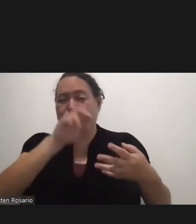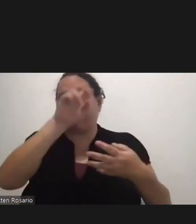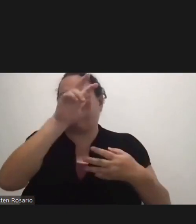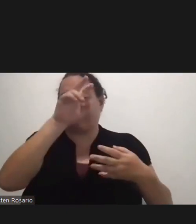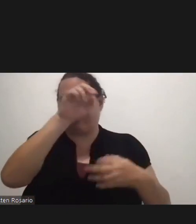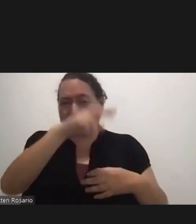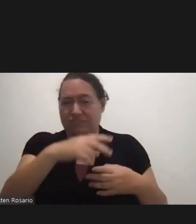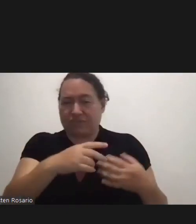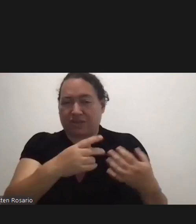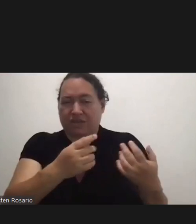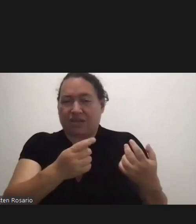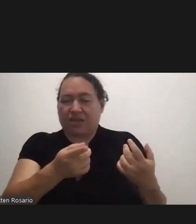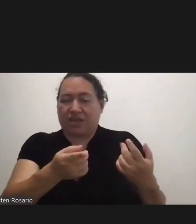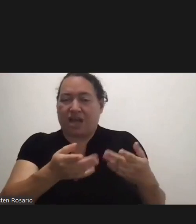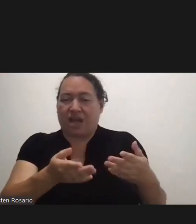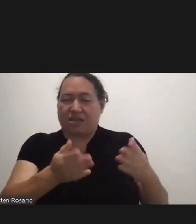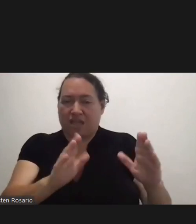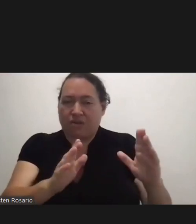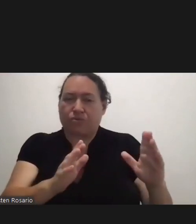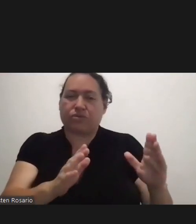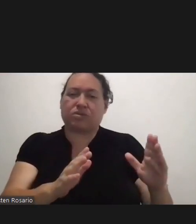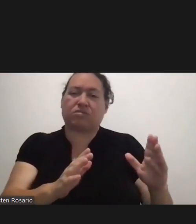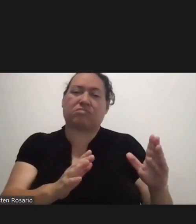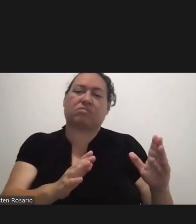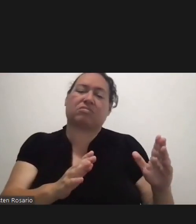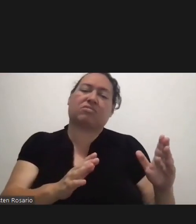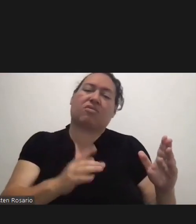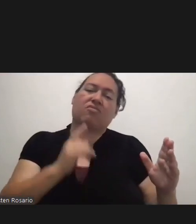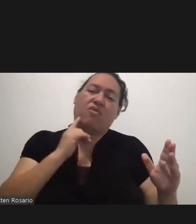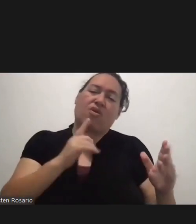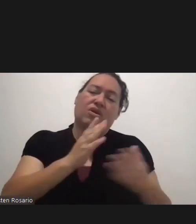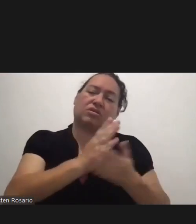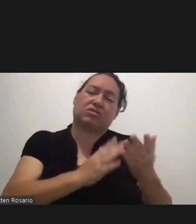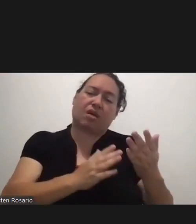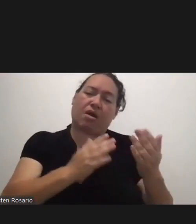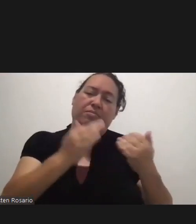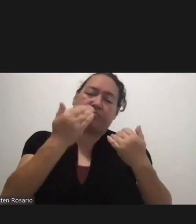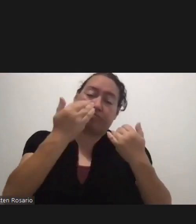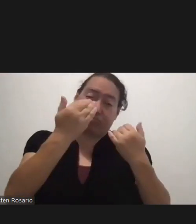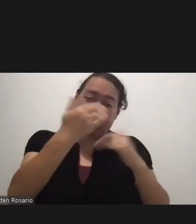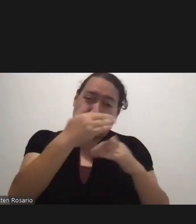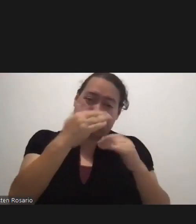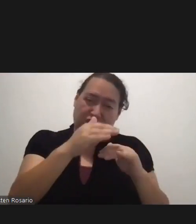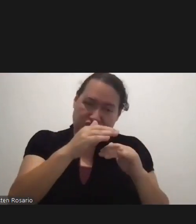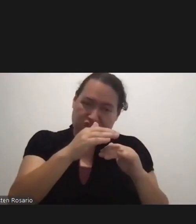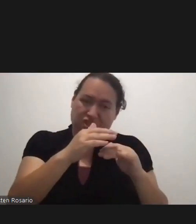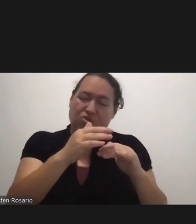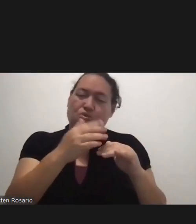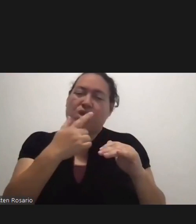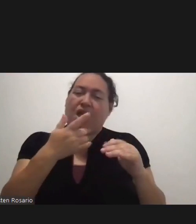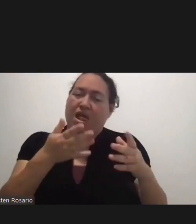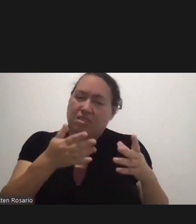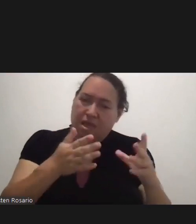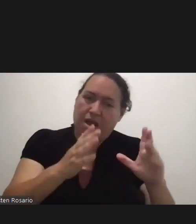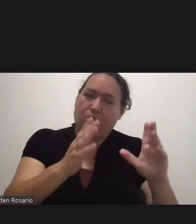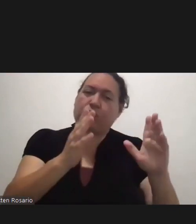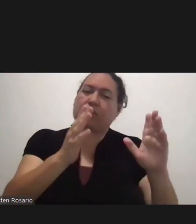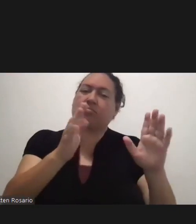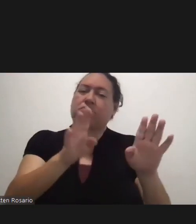In Lifting Some Restrictions And Travel Protocols We Are Also